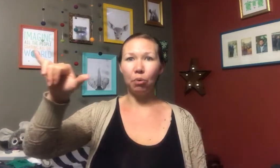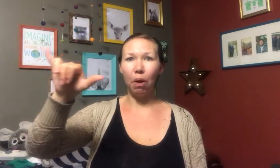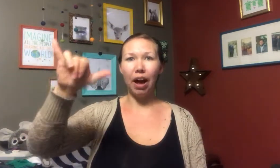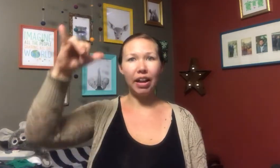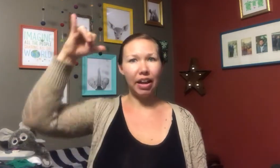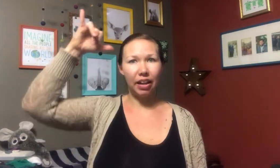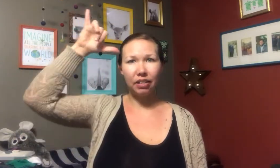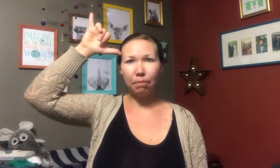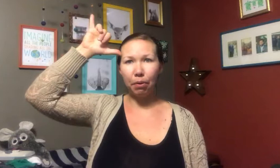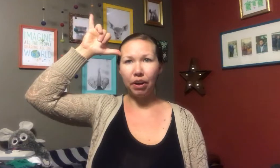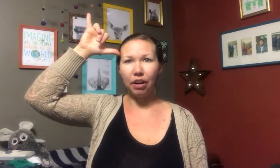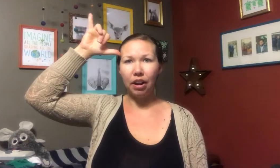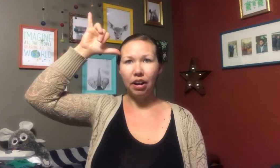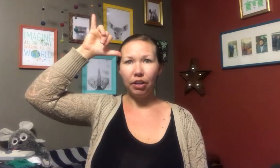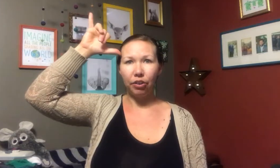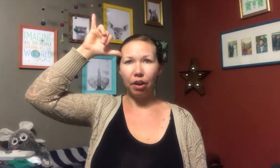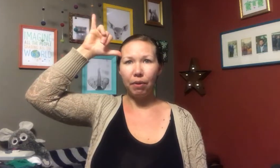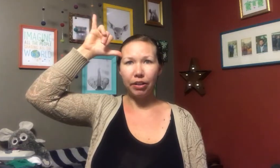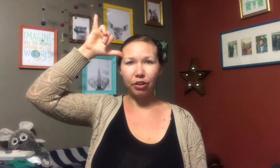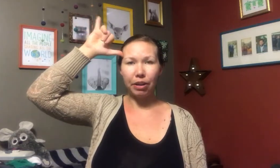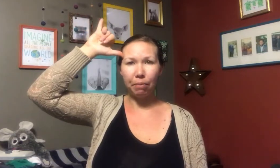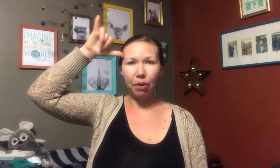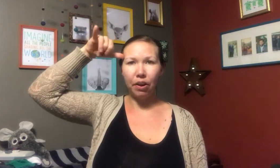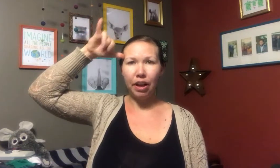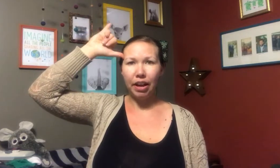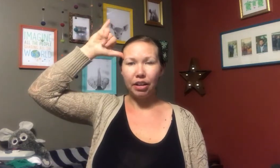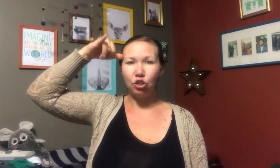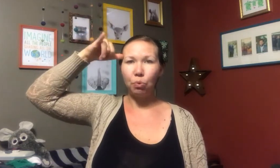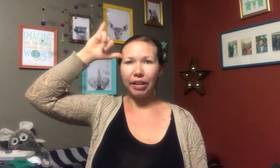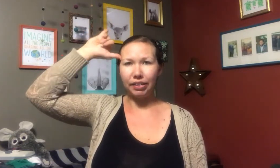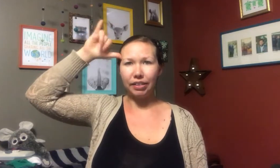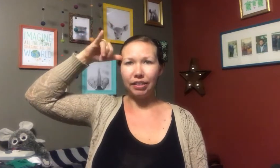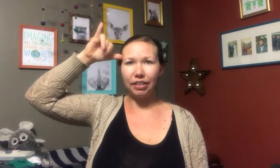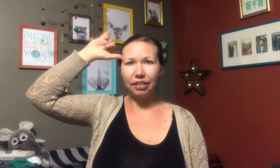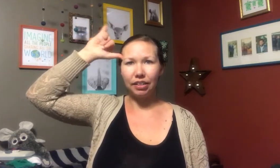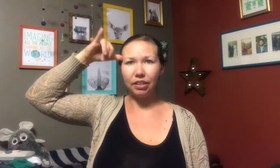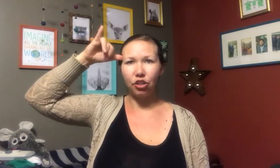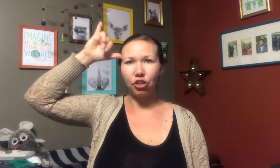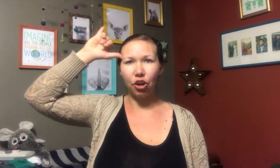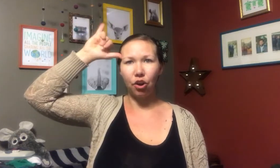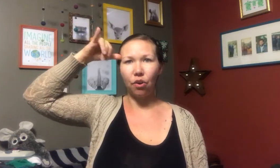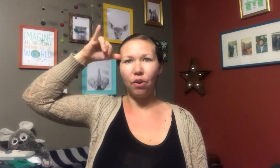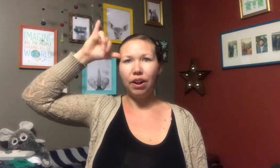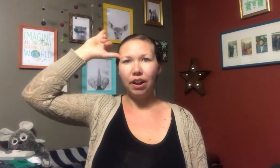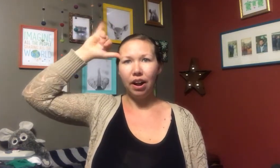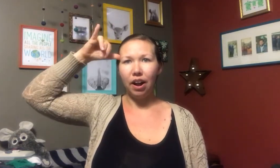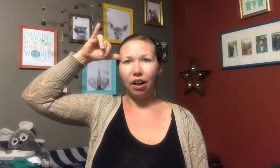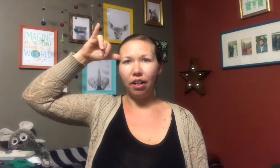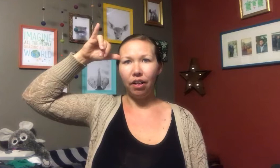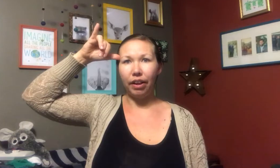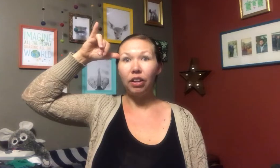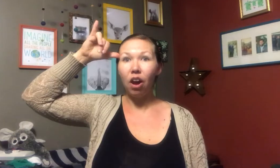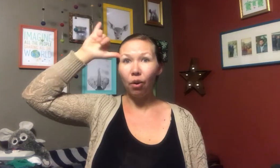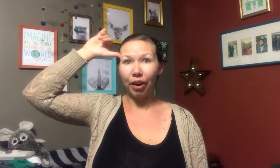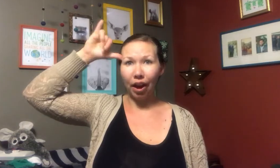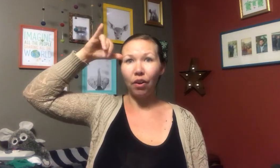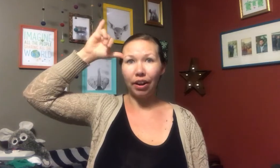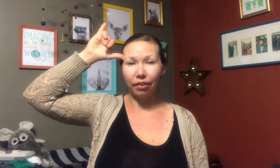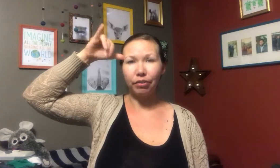your Y hand, put it, your thumb on your temple and twist. This is like to show, uh, like a longhorn cow kind of.